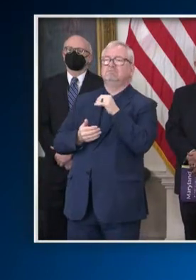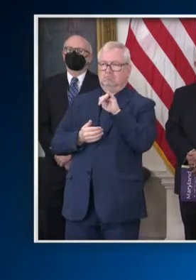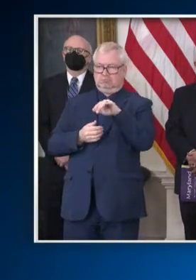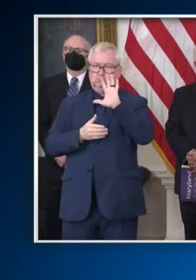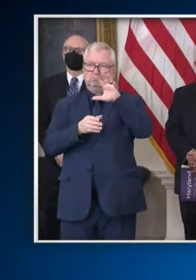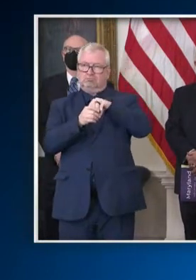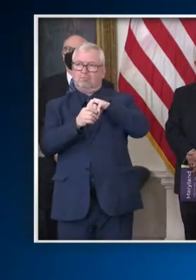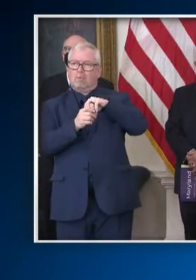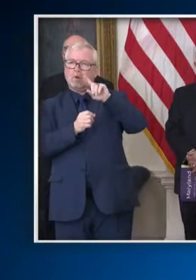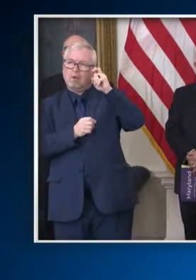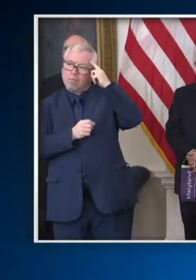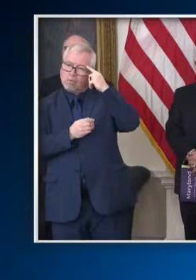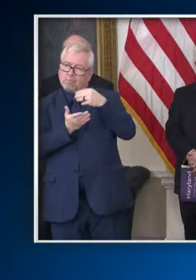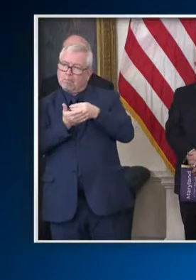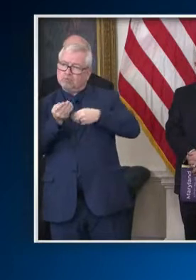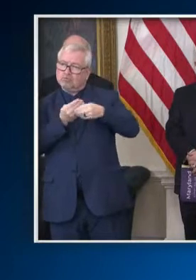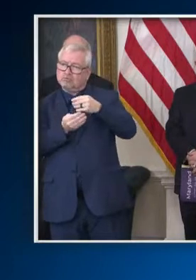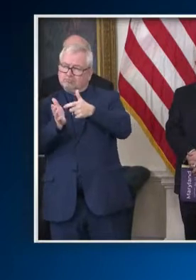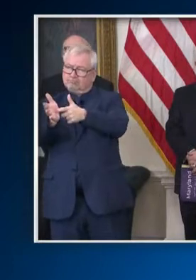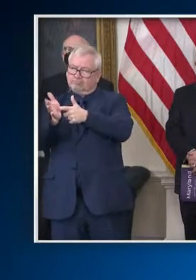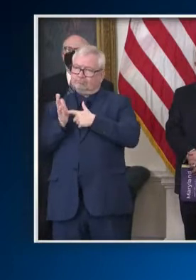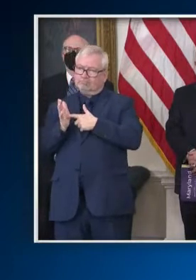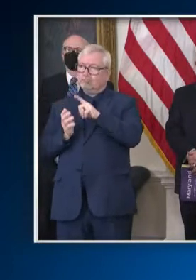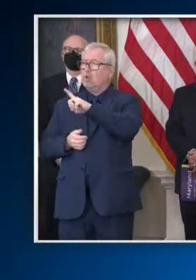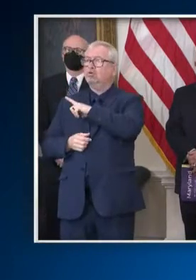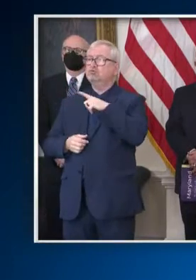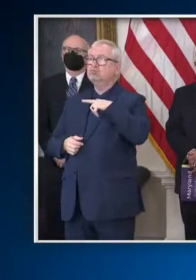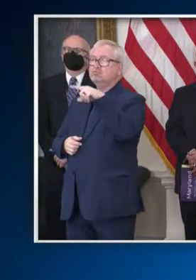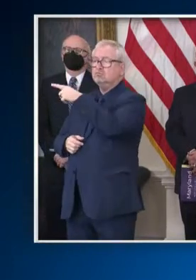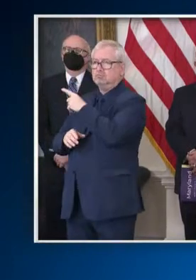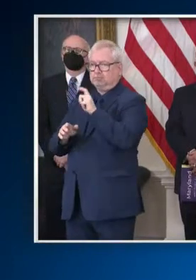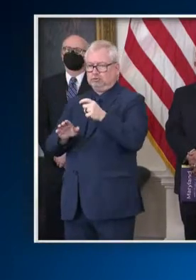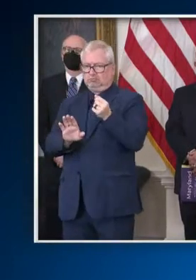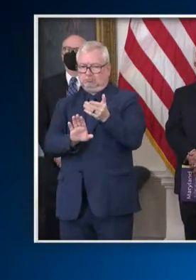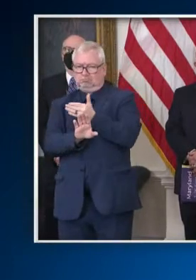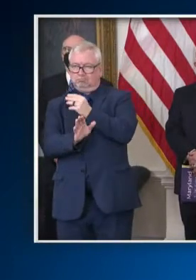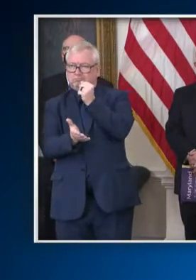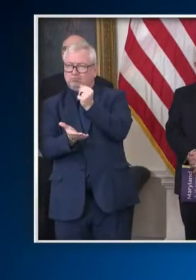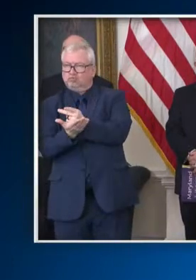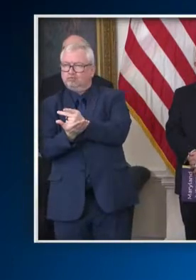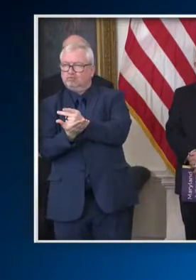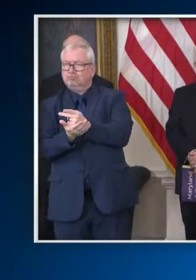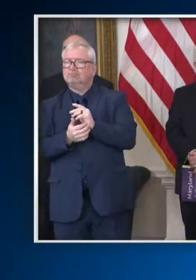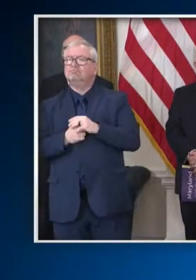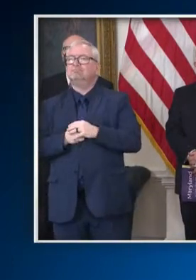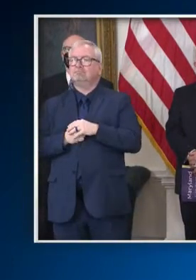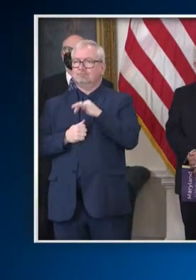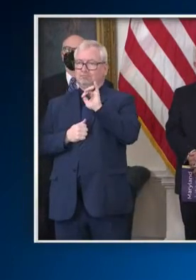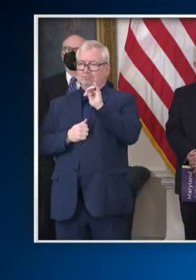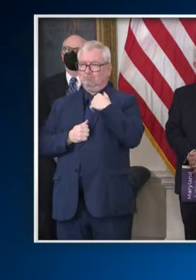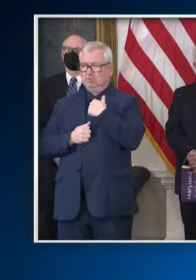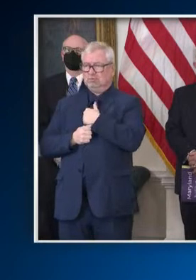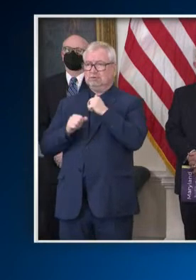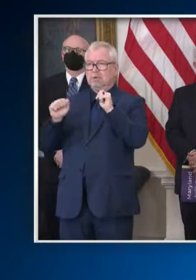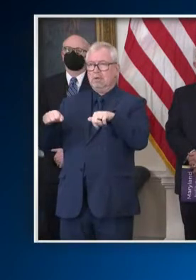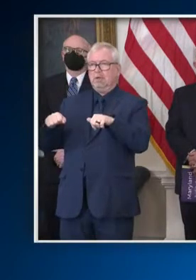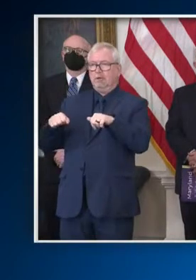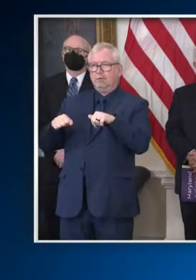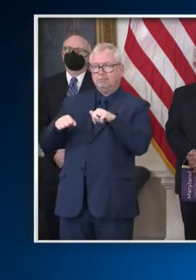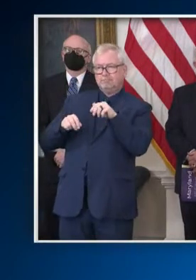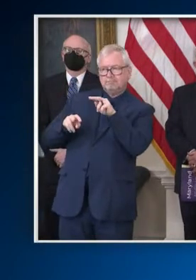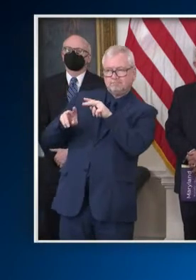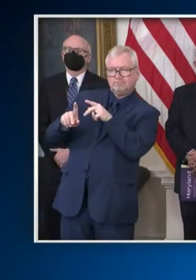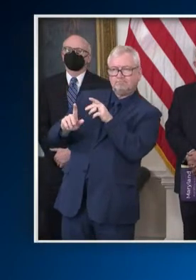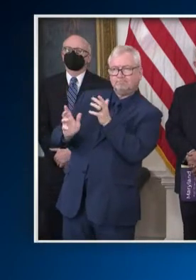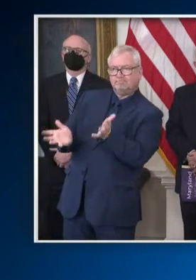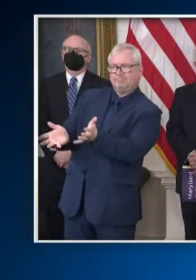legislative pre-authorizations, and we are also able to accelerate a number of important projects.